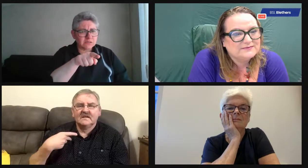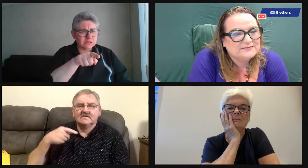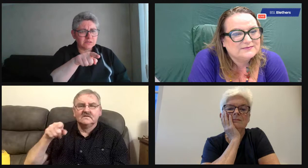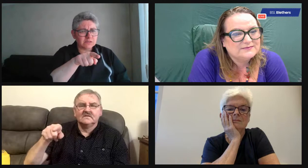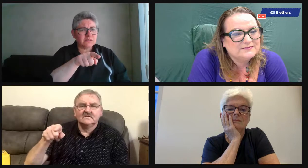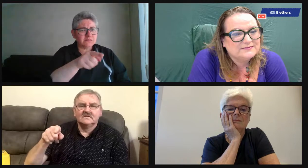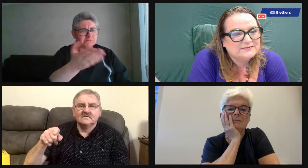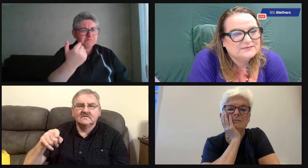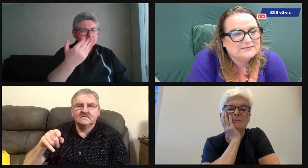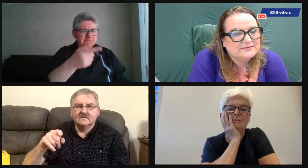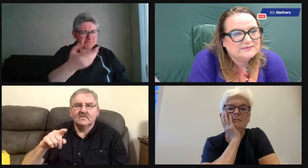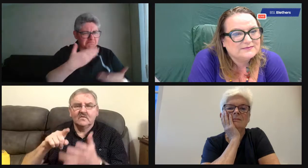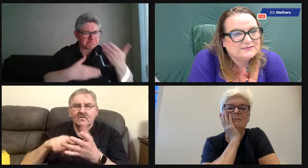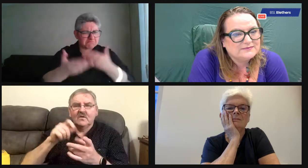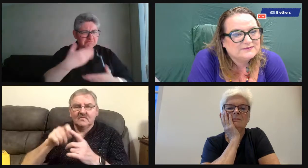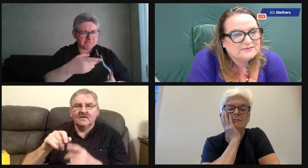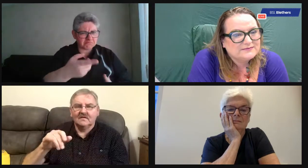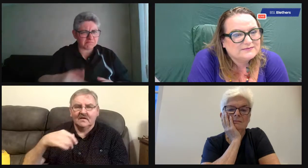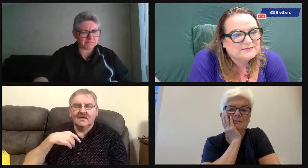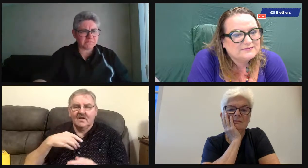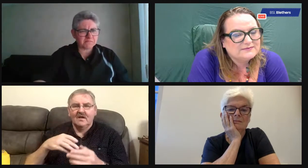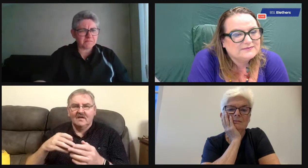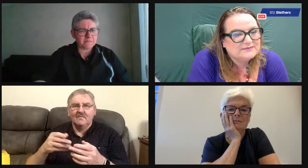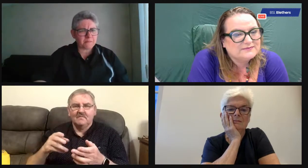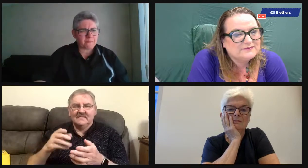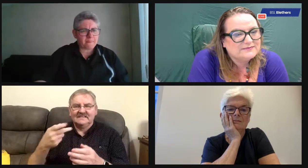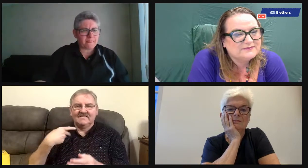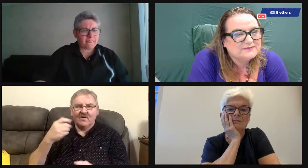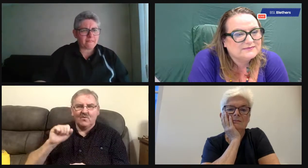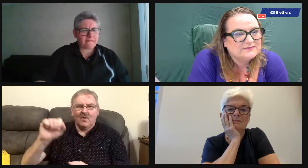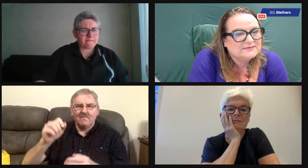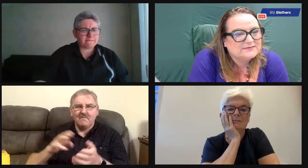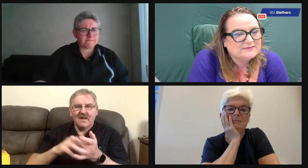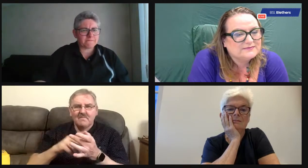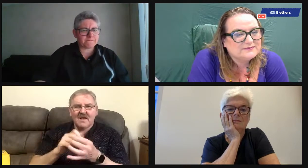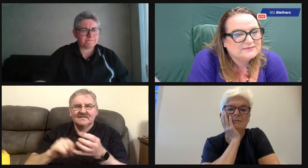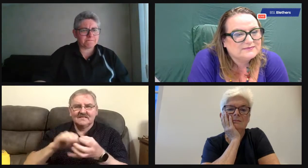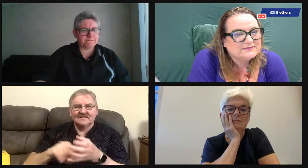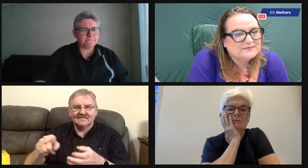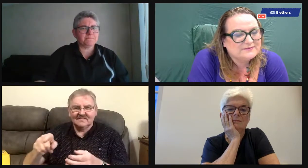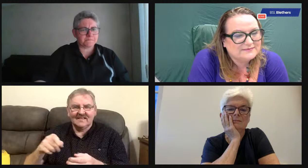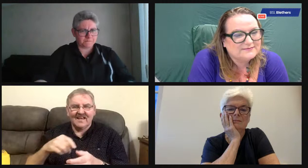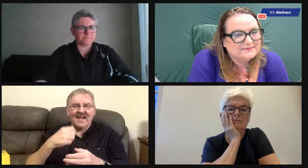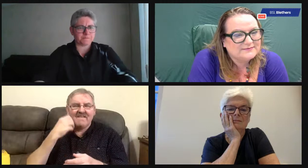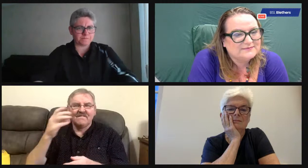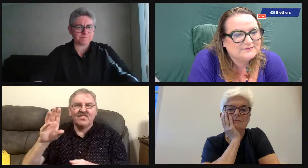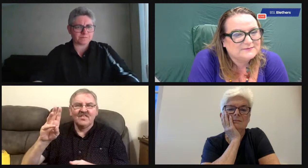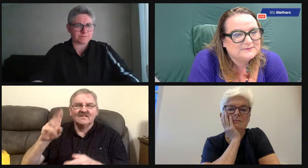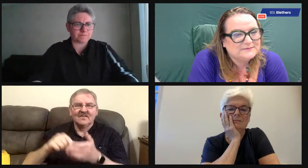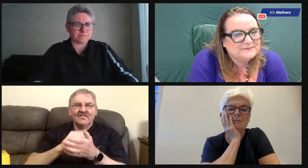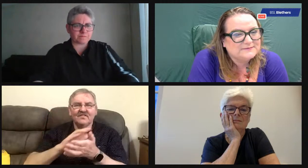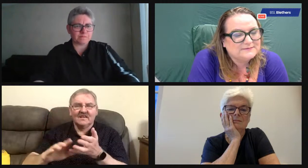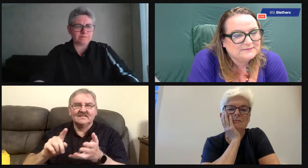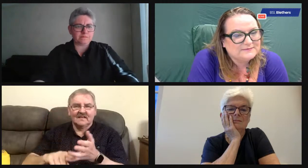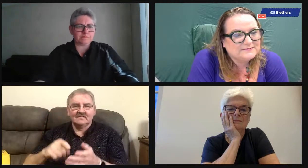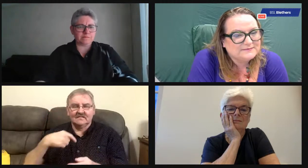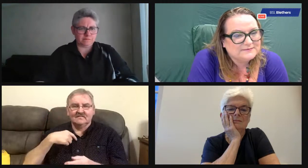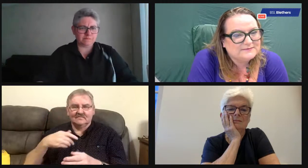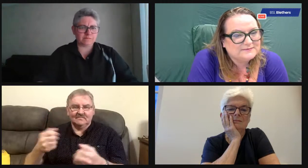you, the minibus driver at one point? Can tell us about that? That was at St Vincent's. St Vincent's had their own minibus at the time. And every